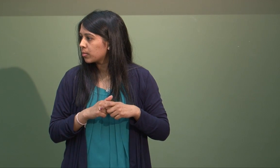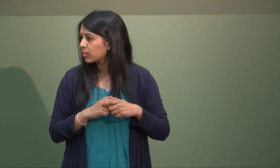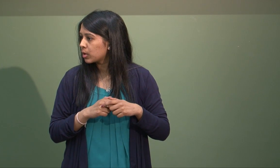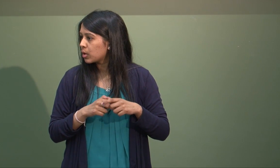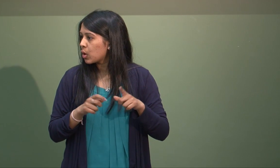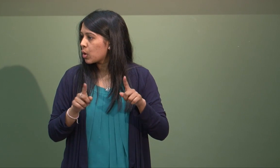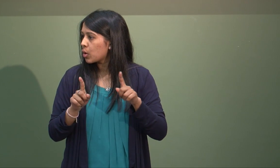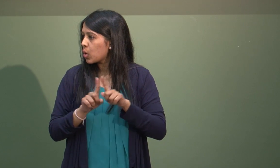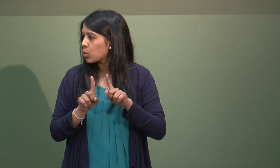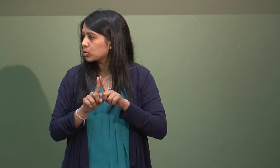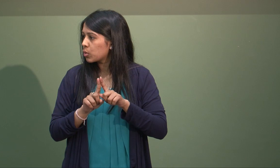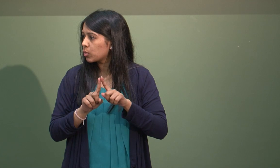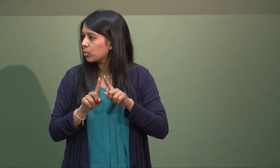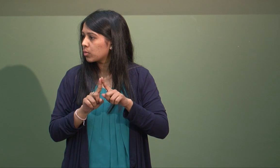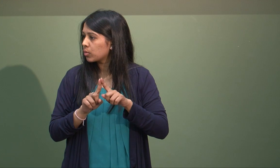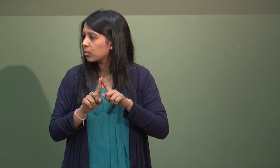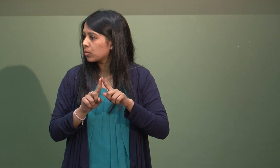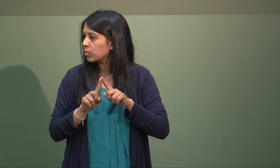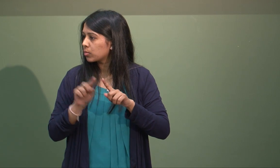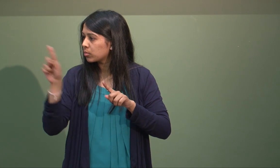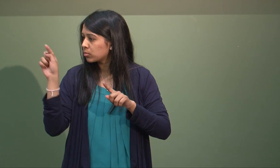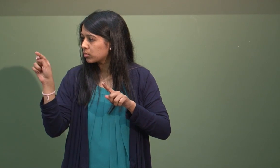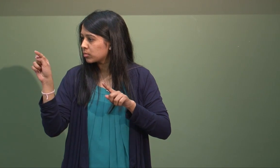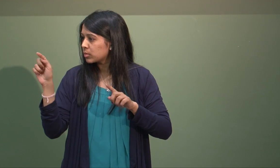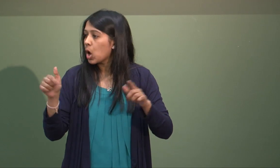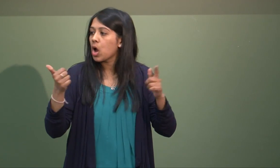hearing people to learn BSL as well.